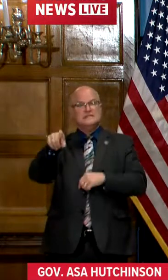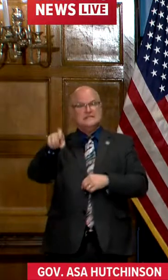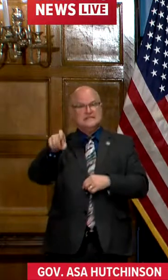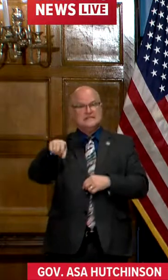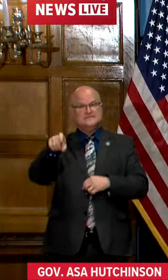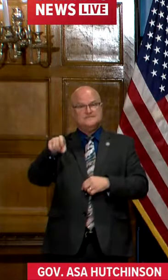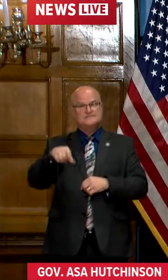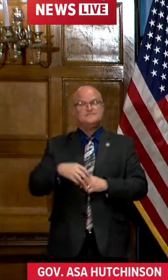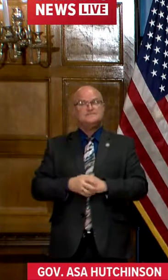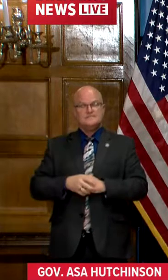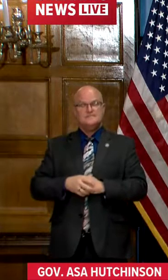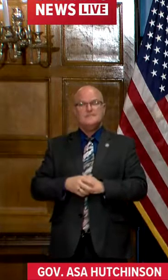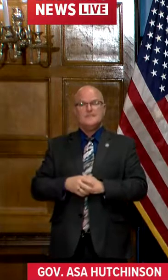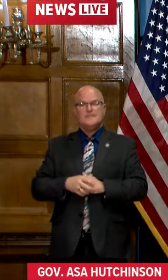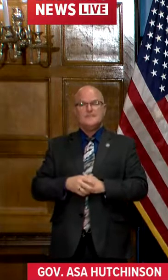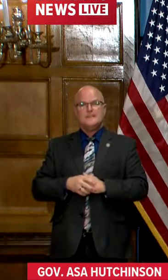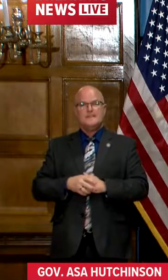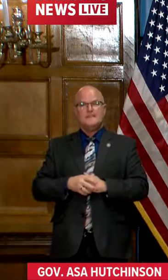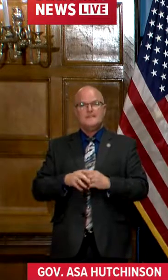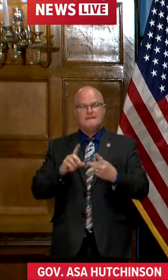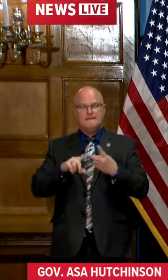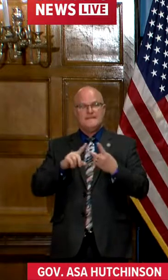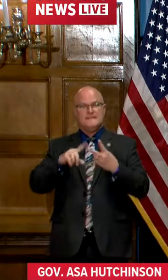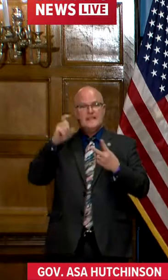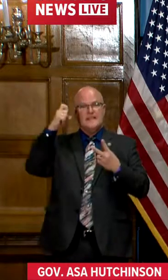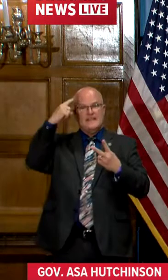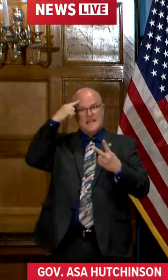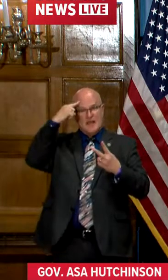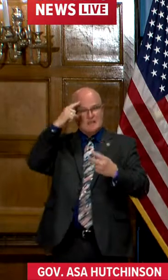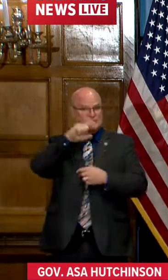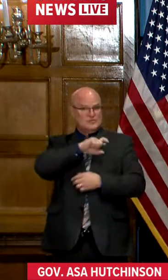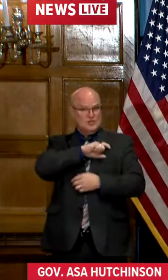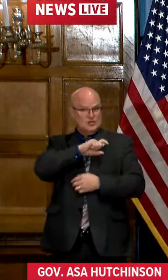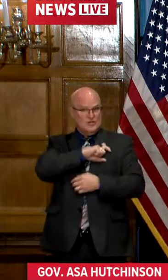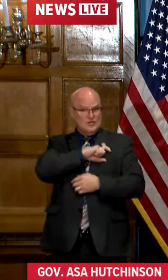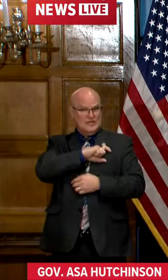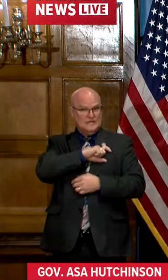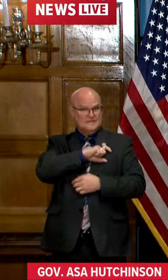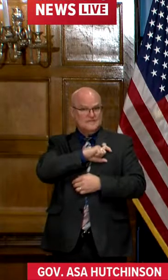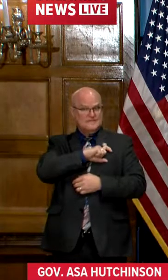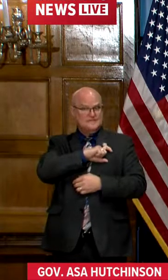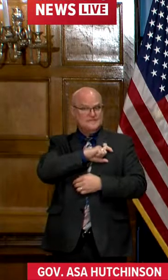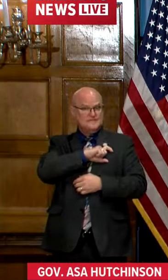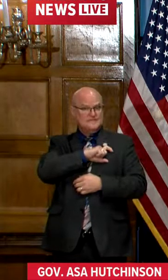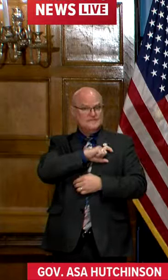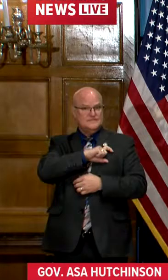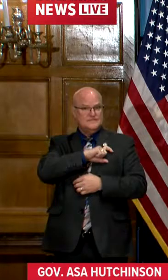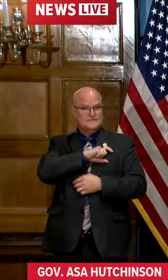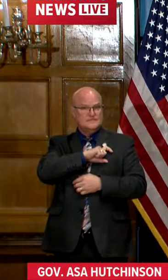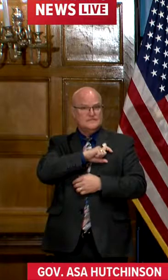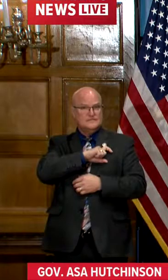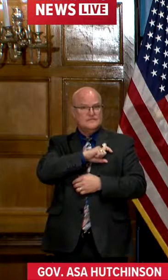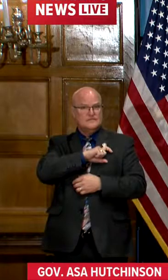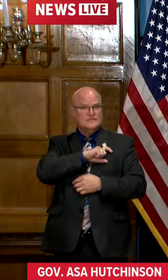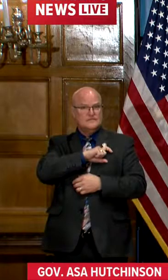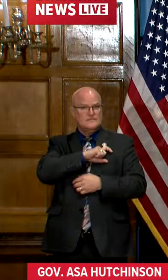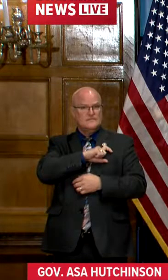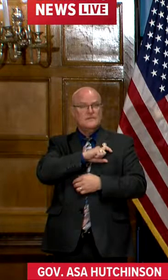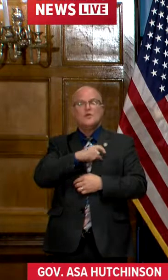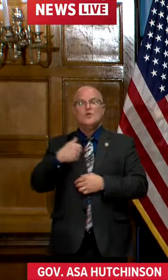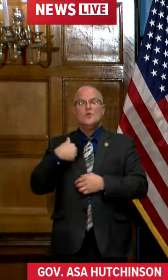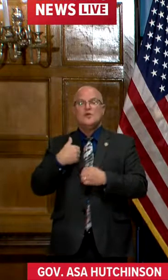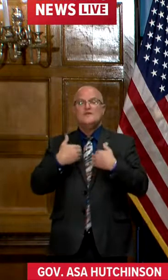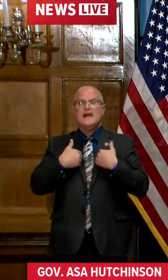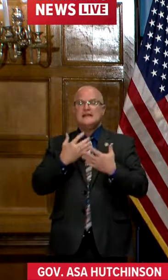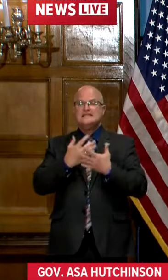needed. In terms of the capital security, we had